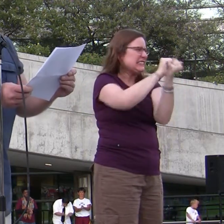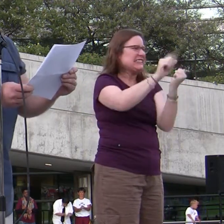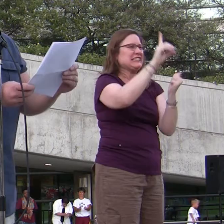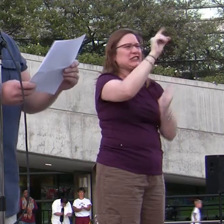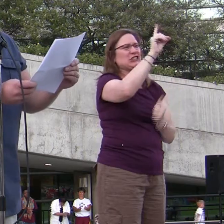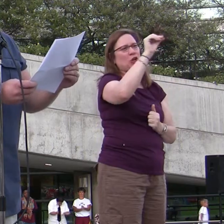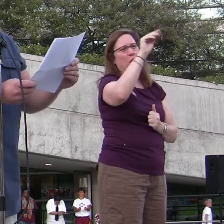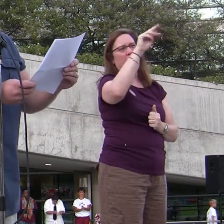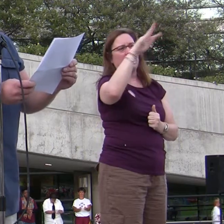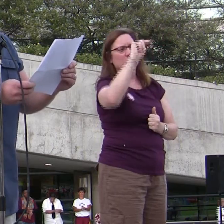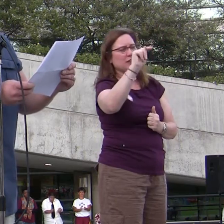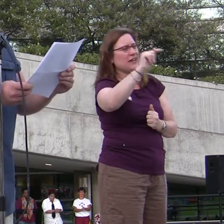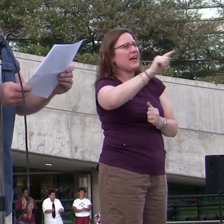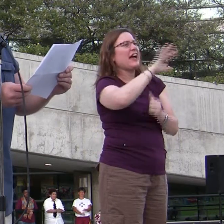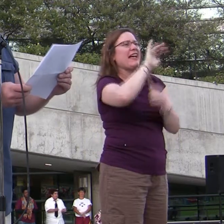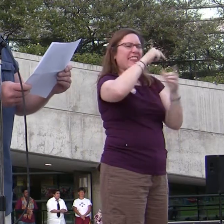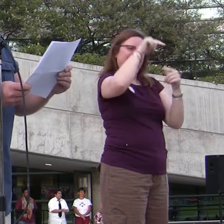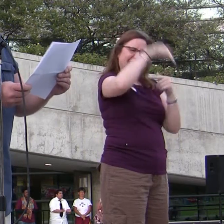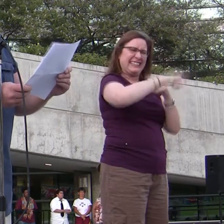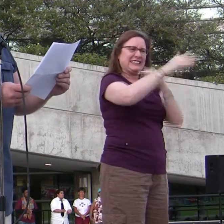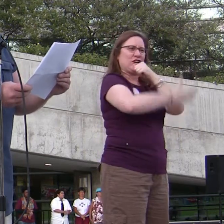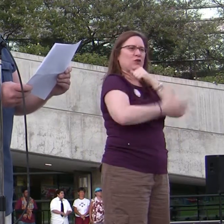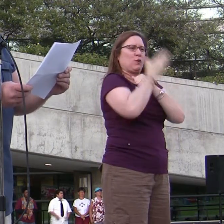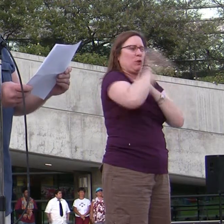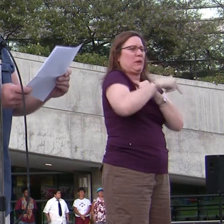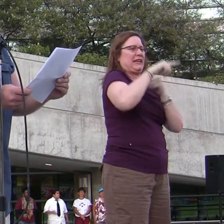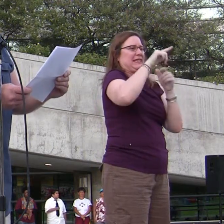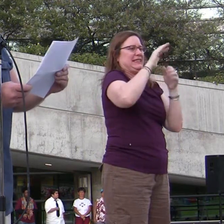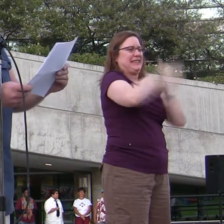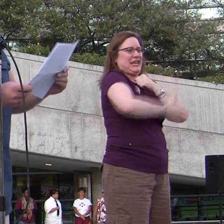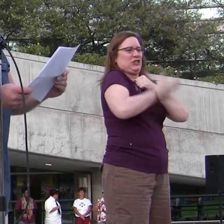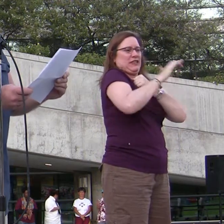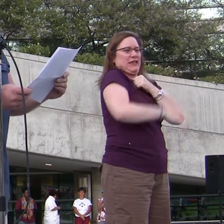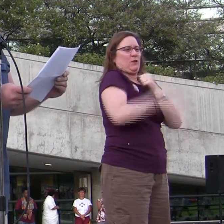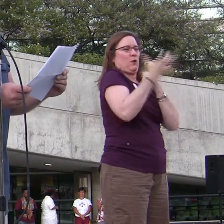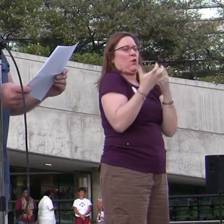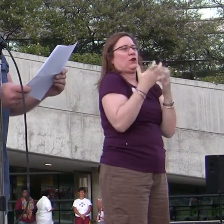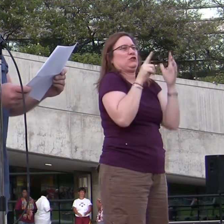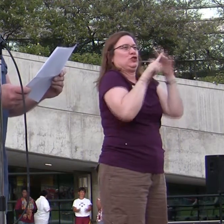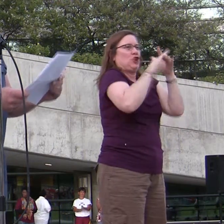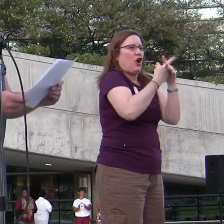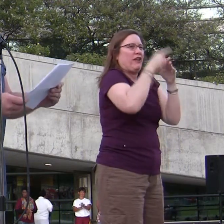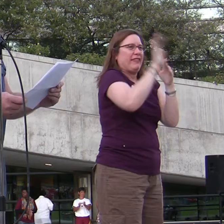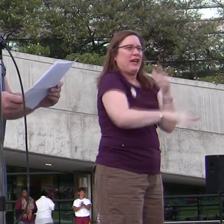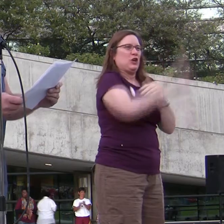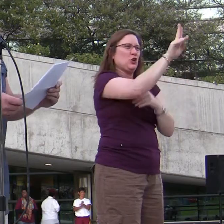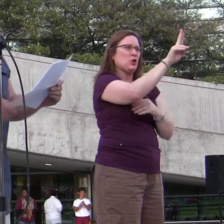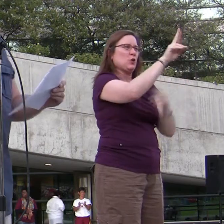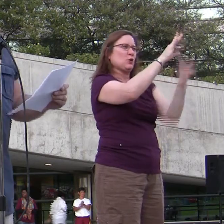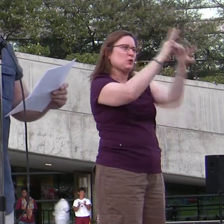and become the nation that we were supposed to be from the start the United States of America.